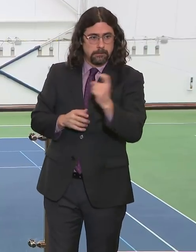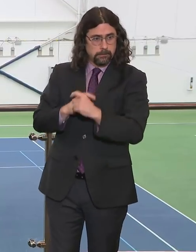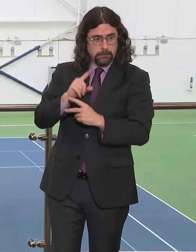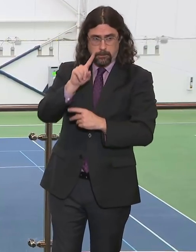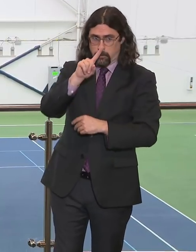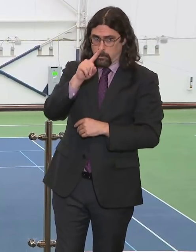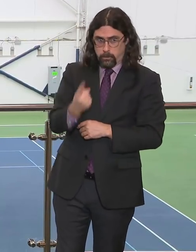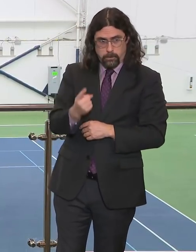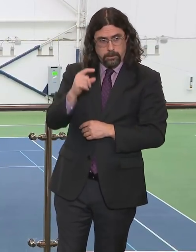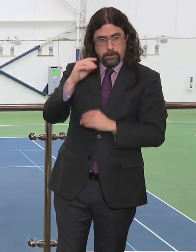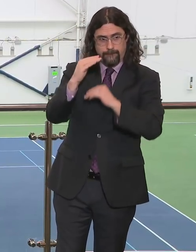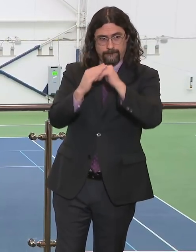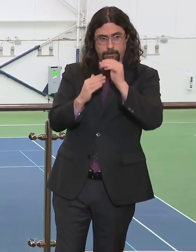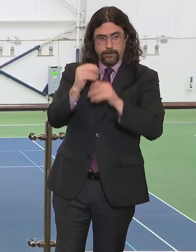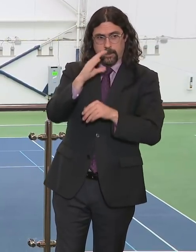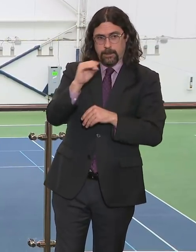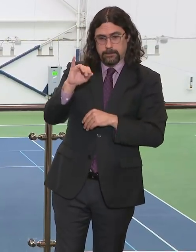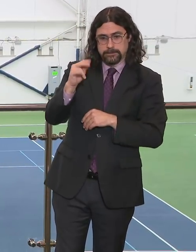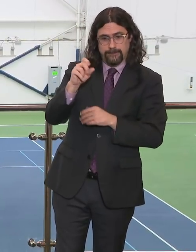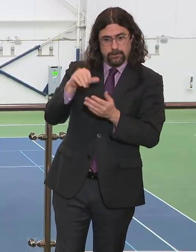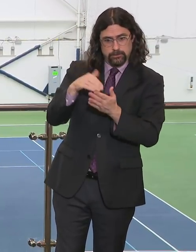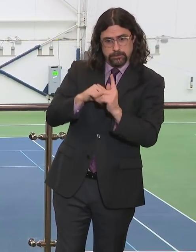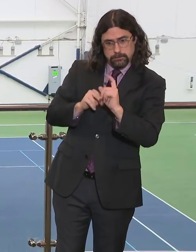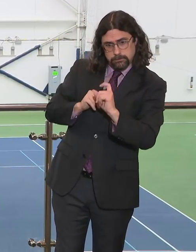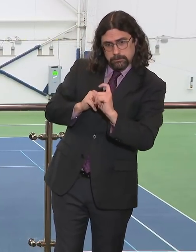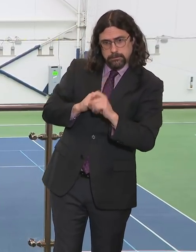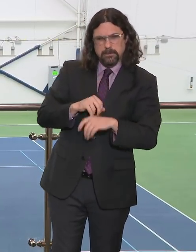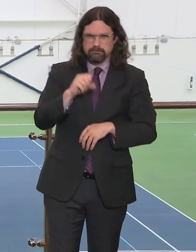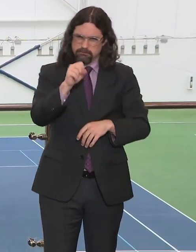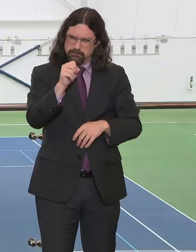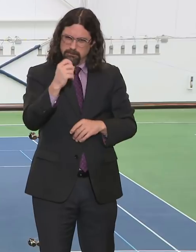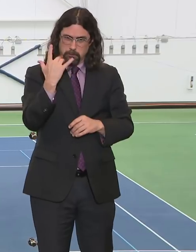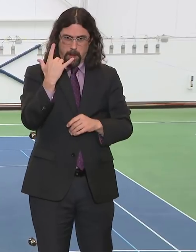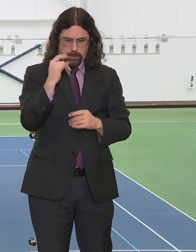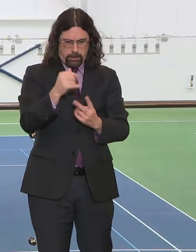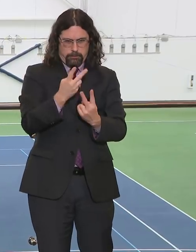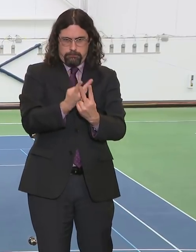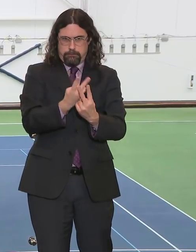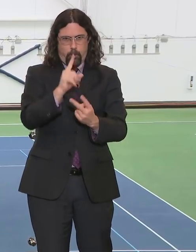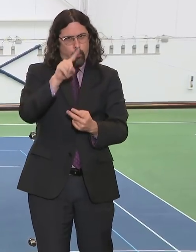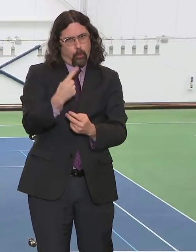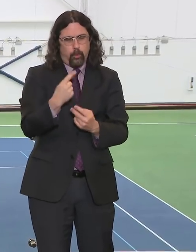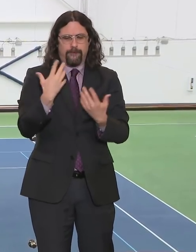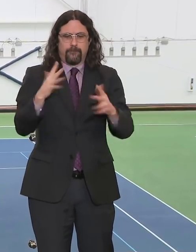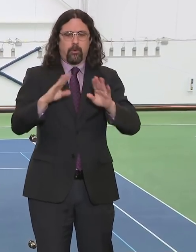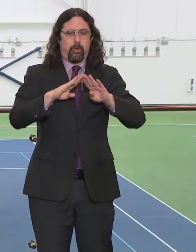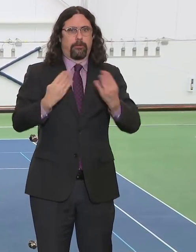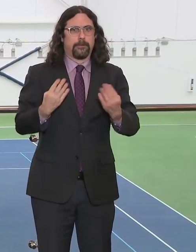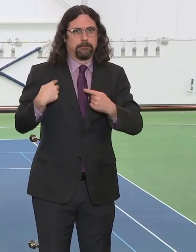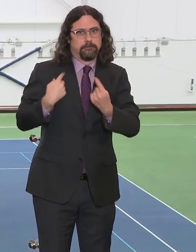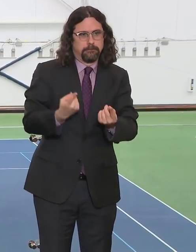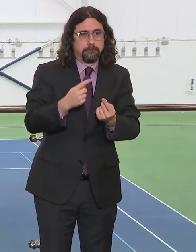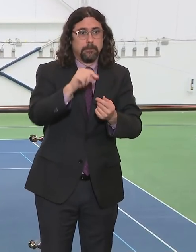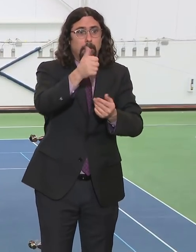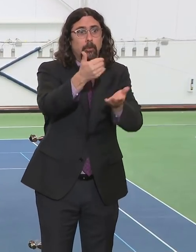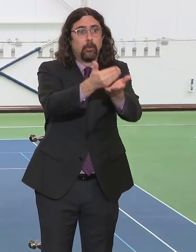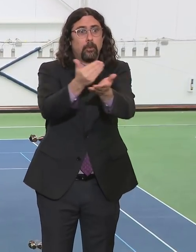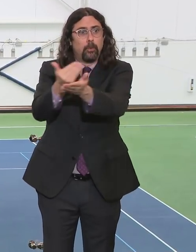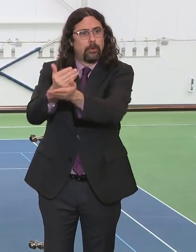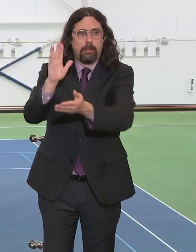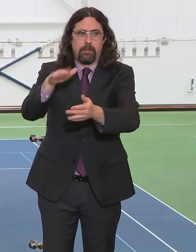to ask OEM this. There is a large tent set up in the parking lot of City Field. Is that somehow,